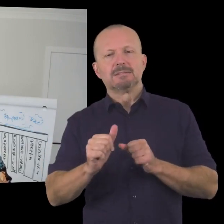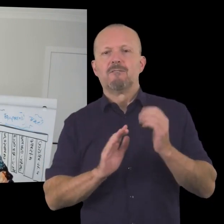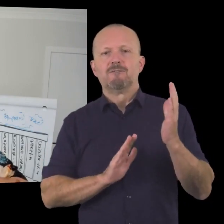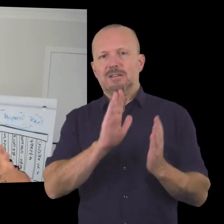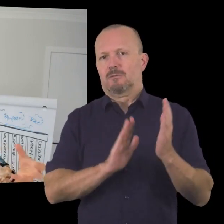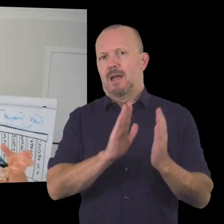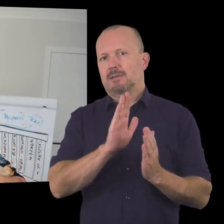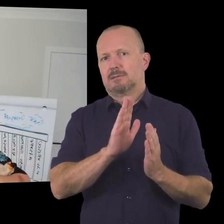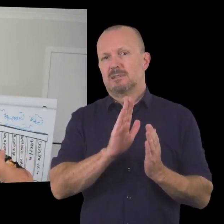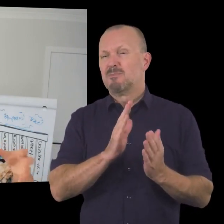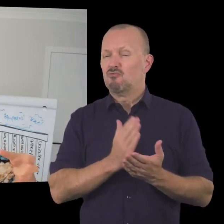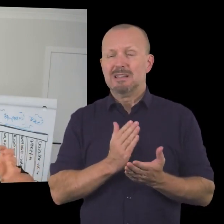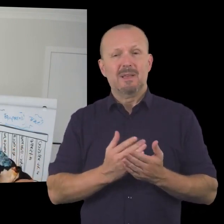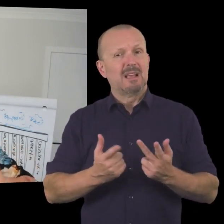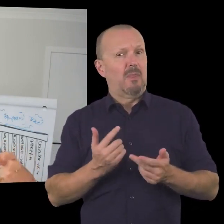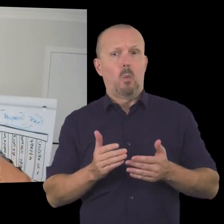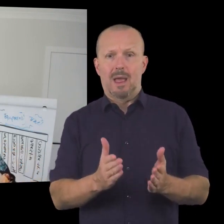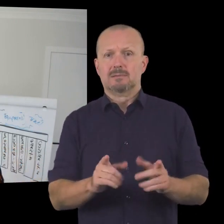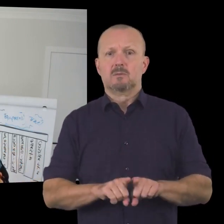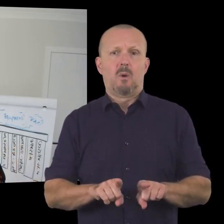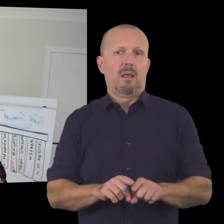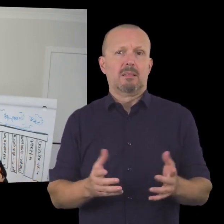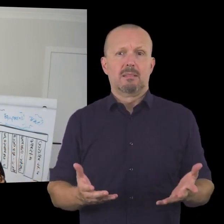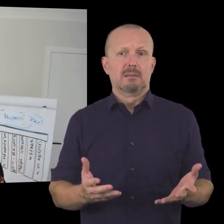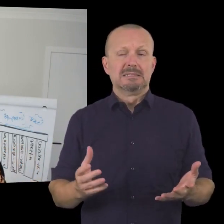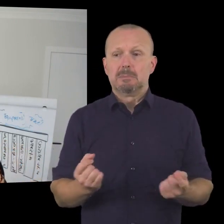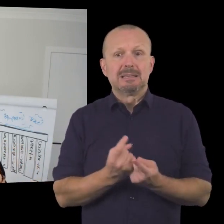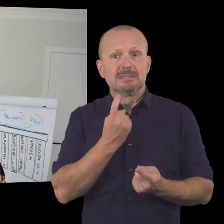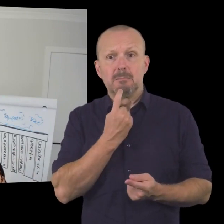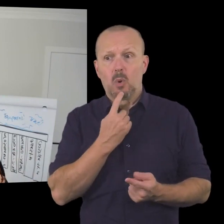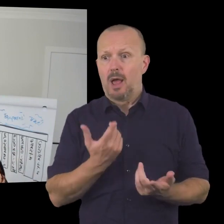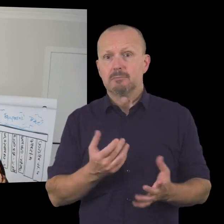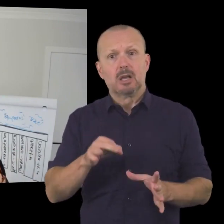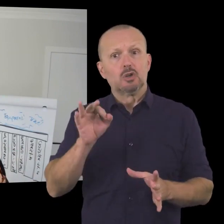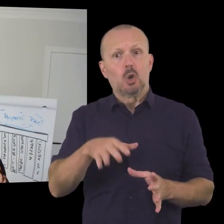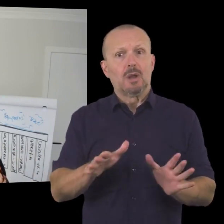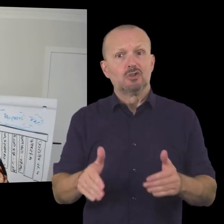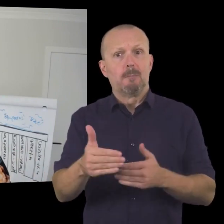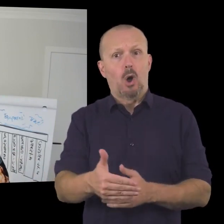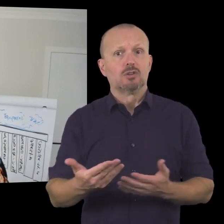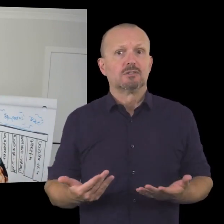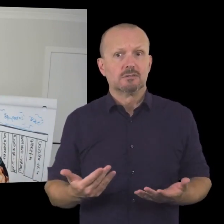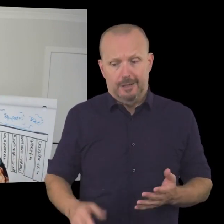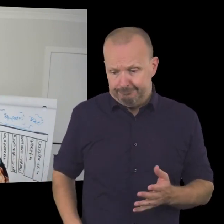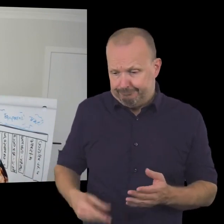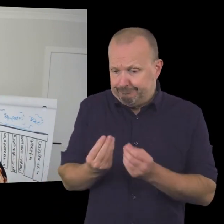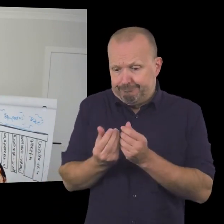way but there's lots of different ways that you can tap into donations so something simple like a donations box uh in different organizations in your community